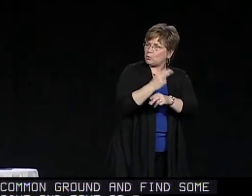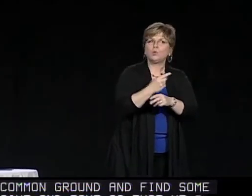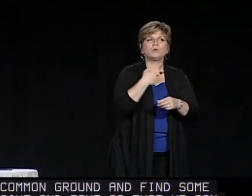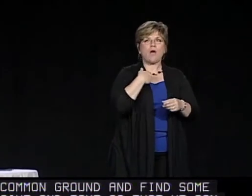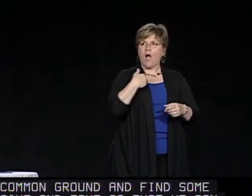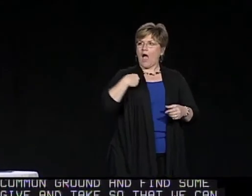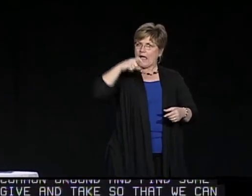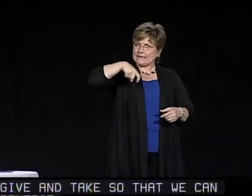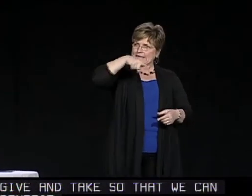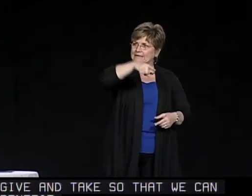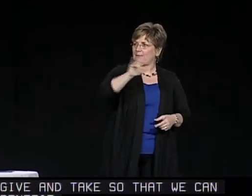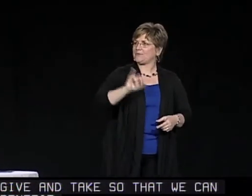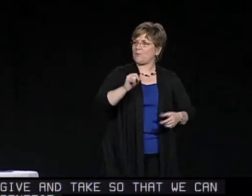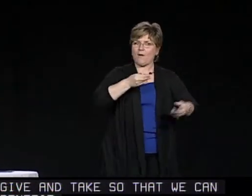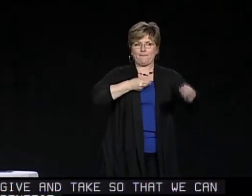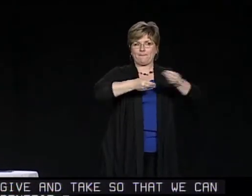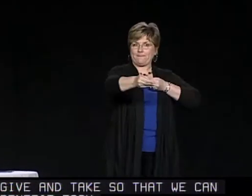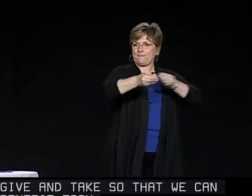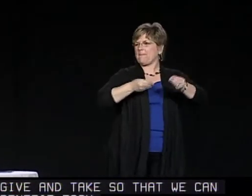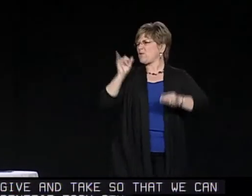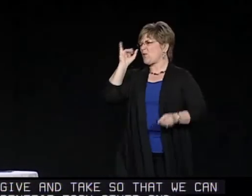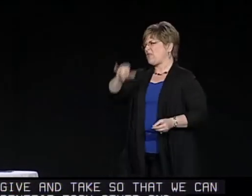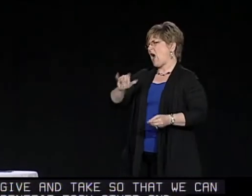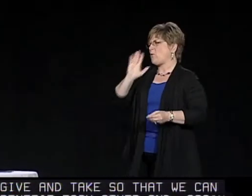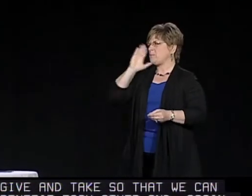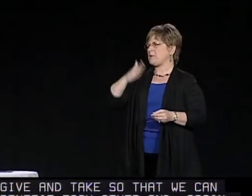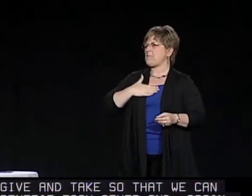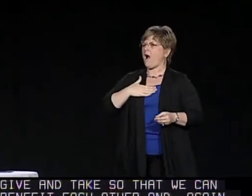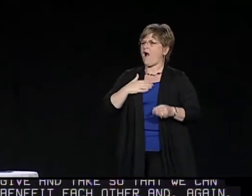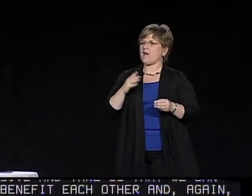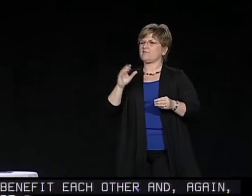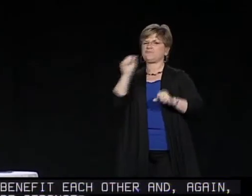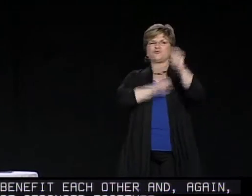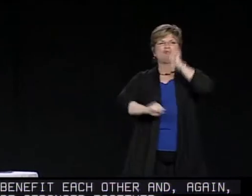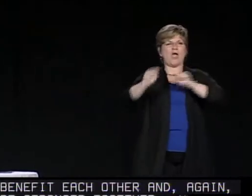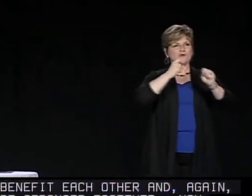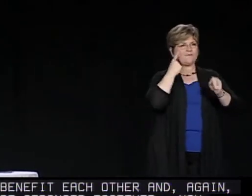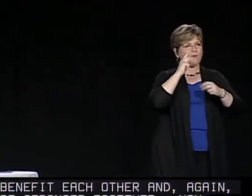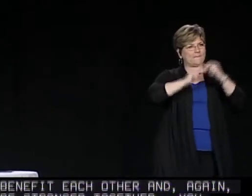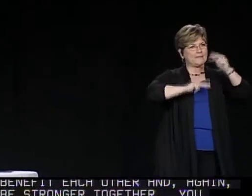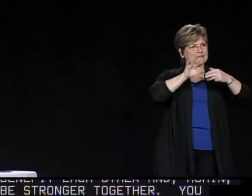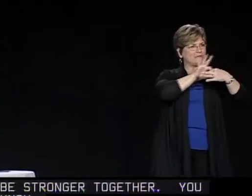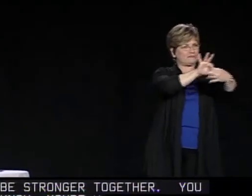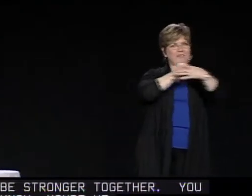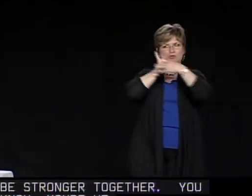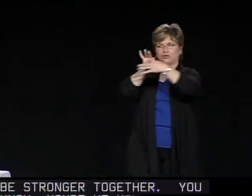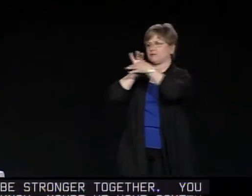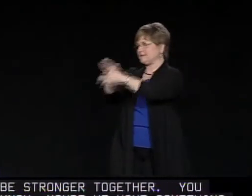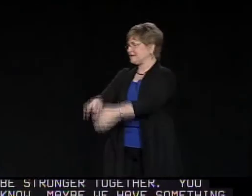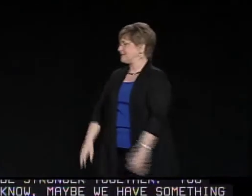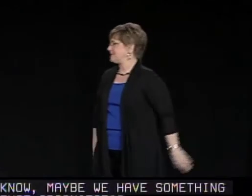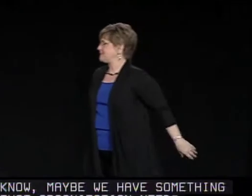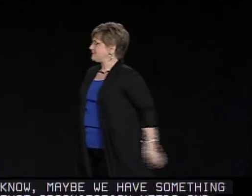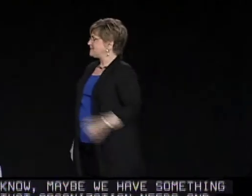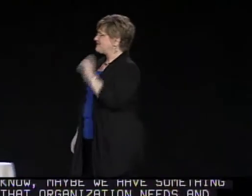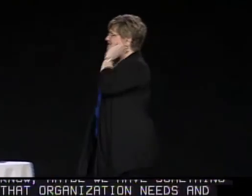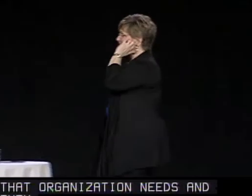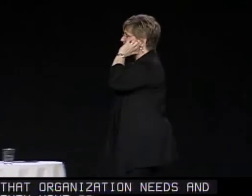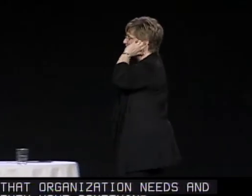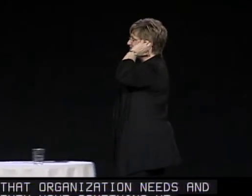And again, be stronger together. You know, maybe we have something that organization needs. And they have something we need. So that's another strategy is